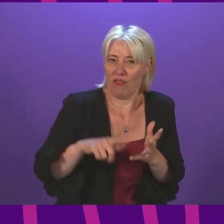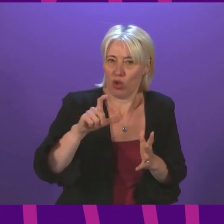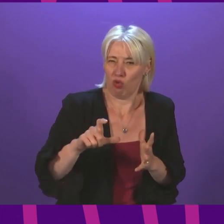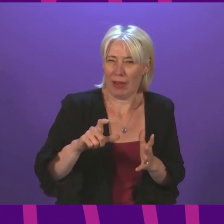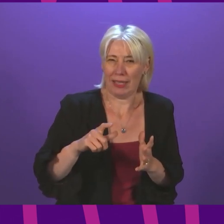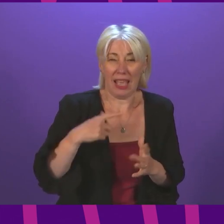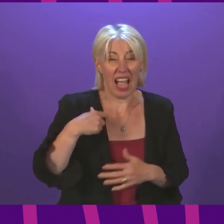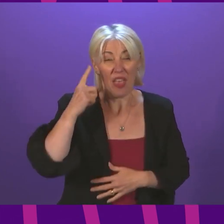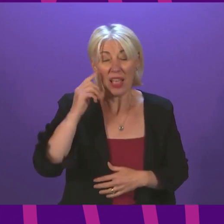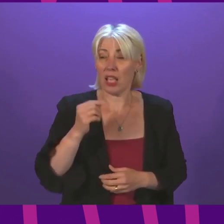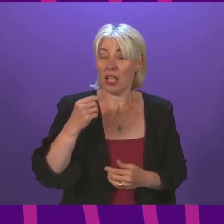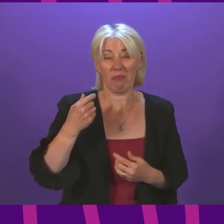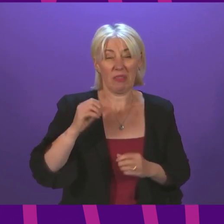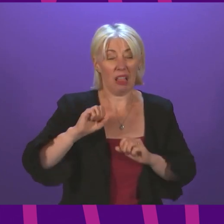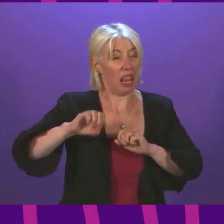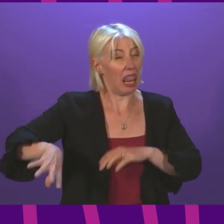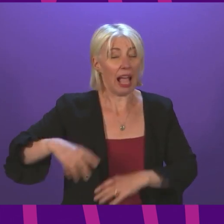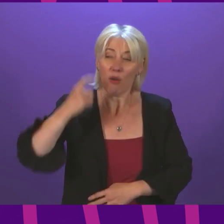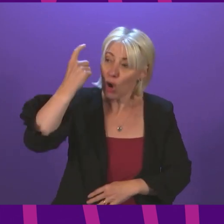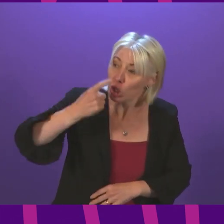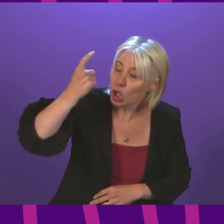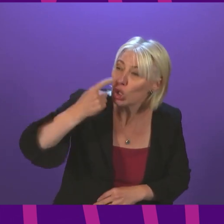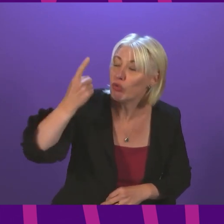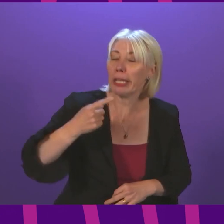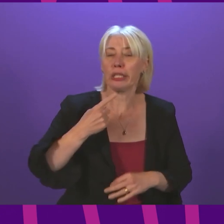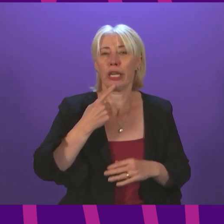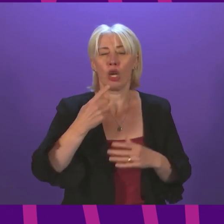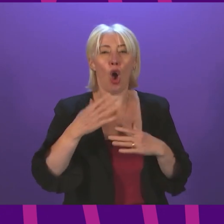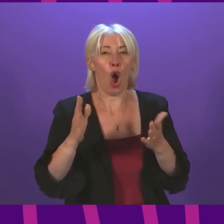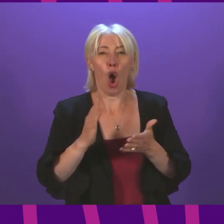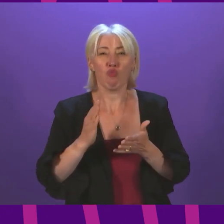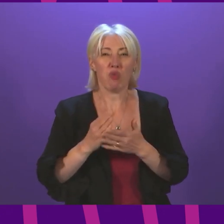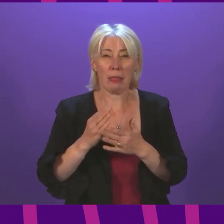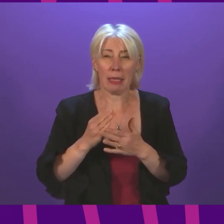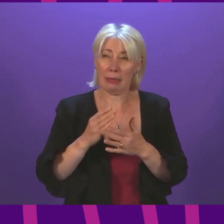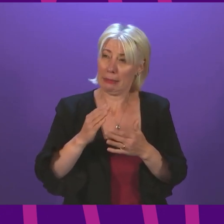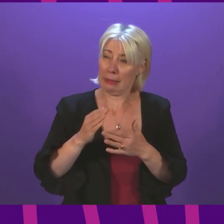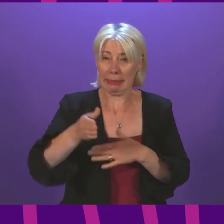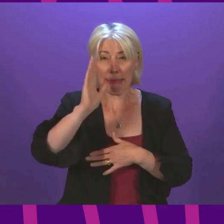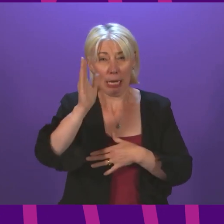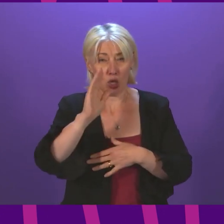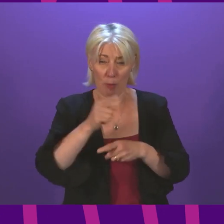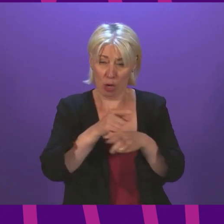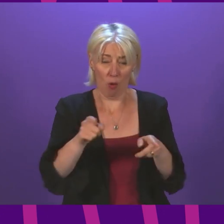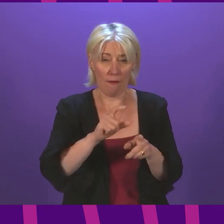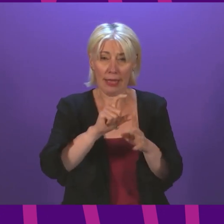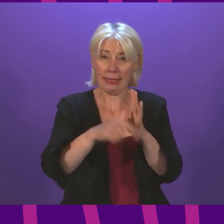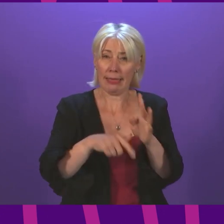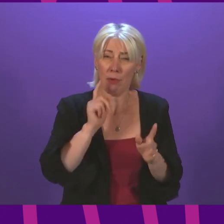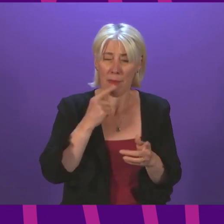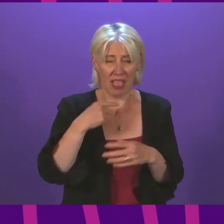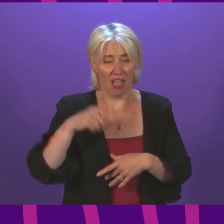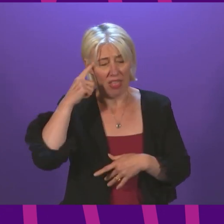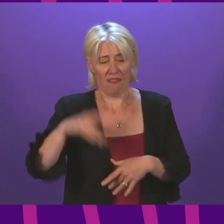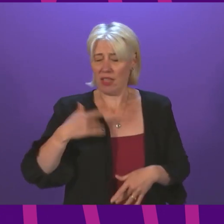complete lack of consideration for and at worst active and conscious endangerment of disabled people absolutely disgusting.